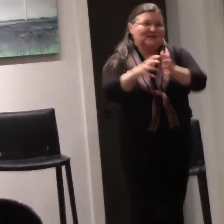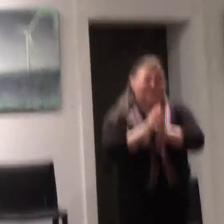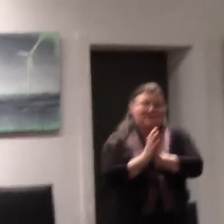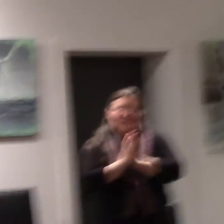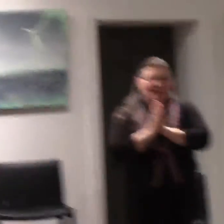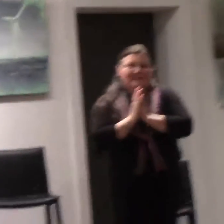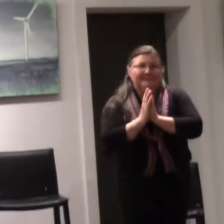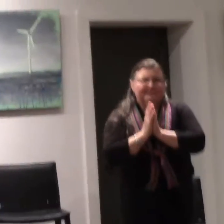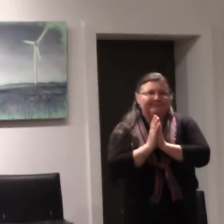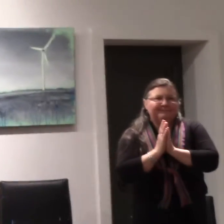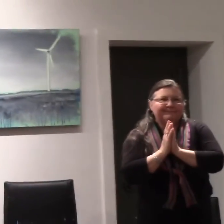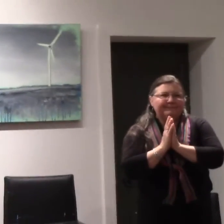the other side.